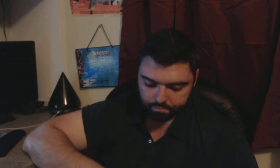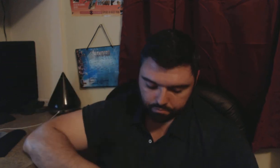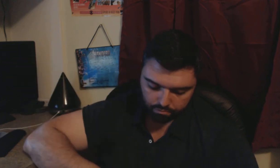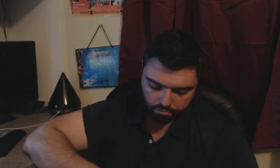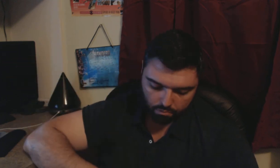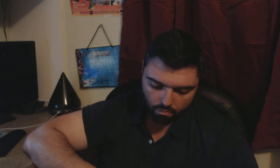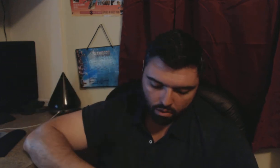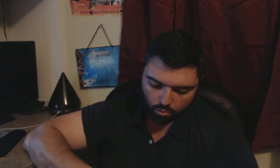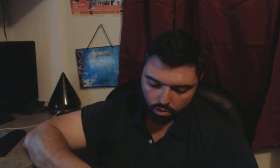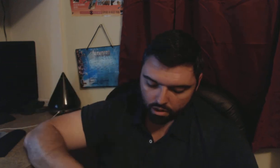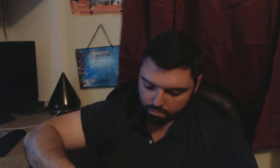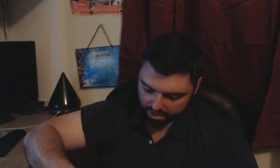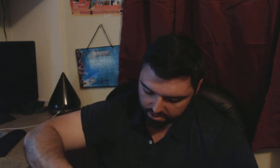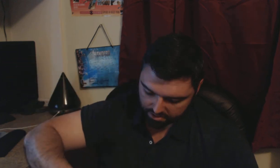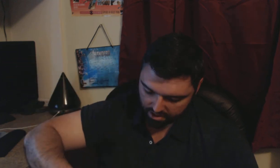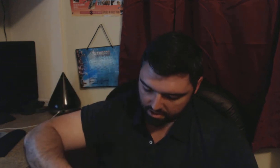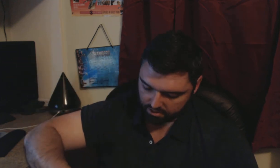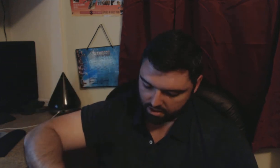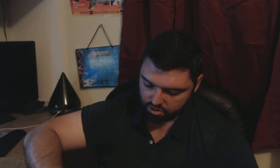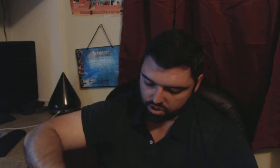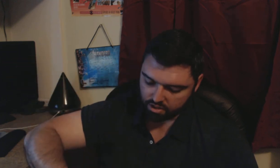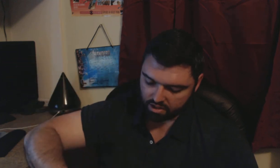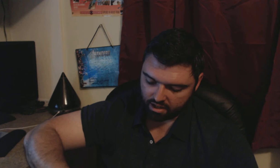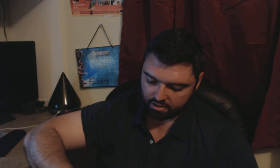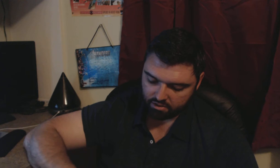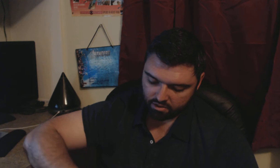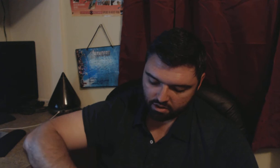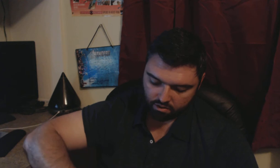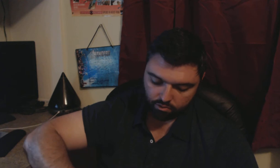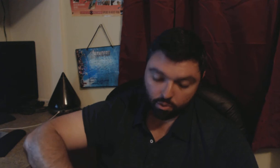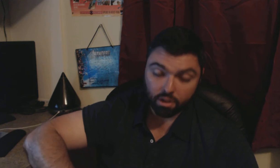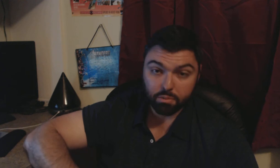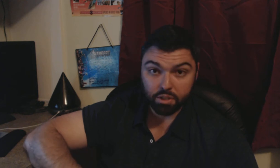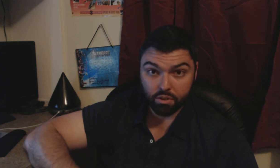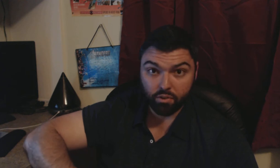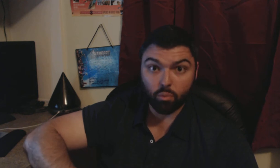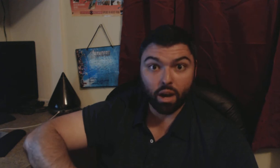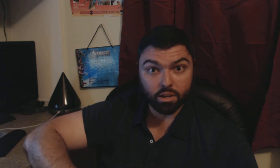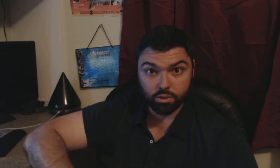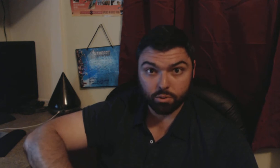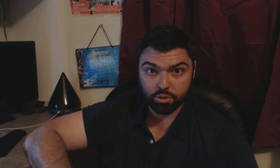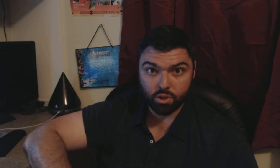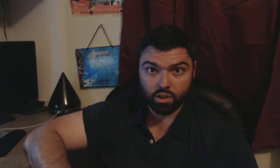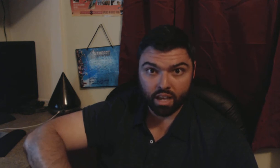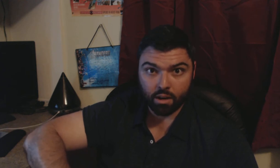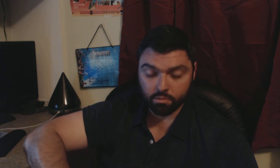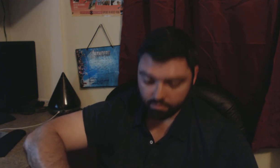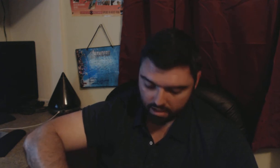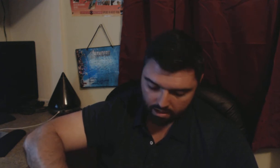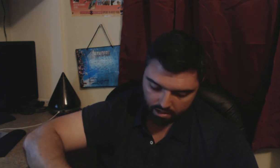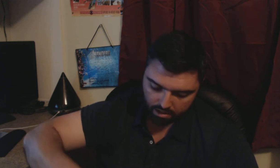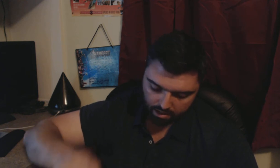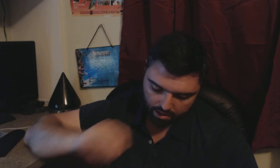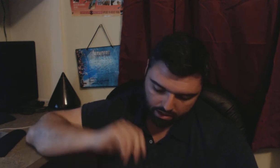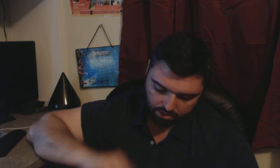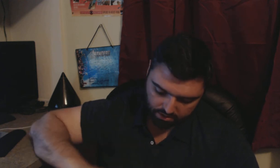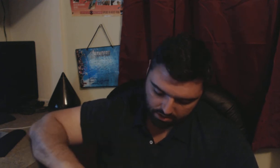one of the biggest things that she says for especially for writers who are starting out is